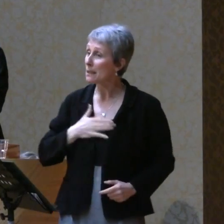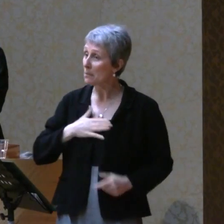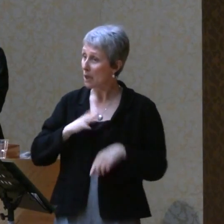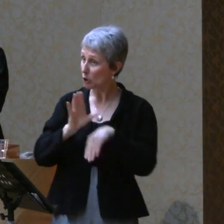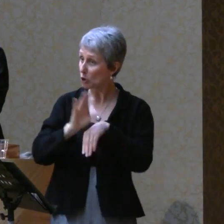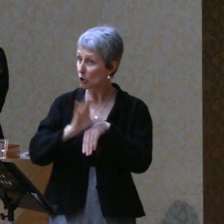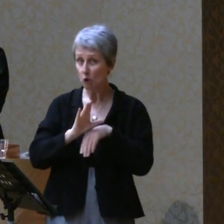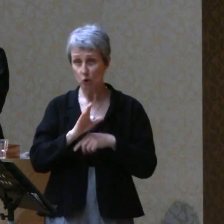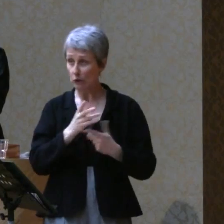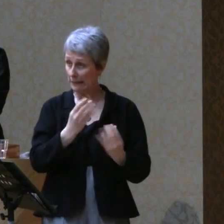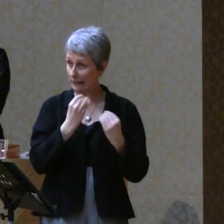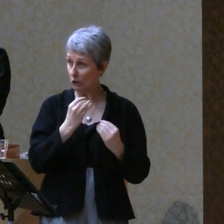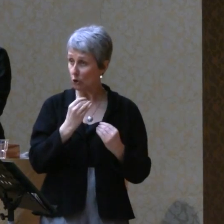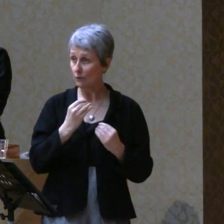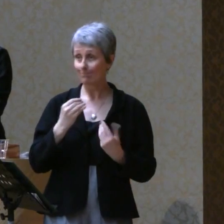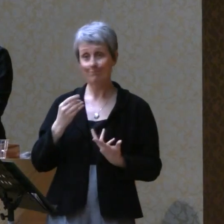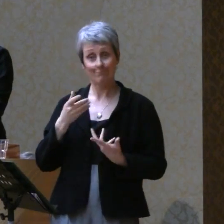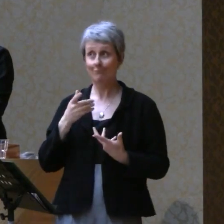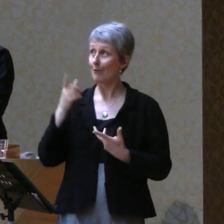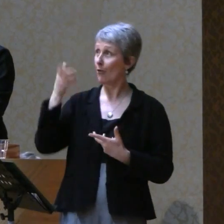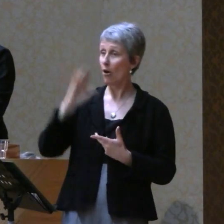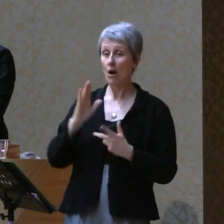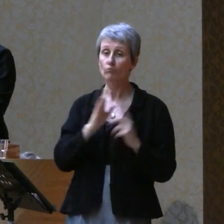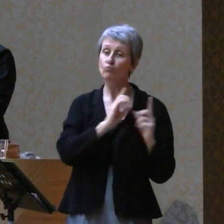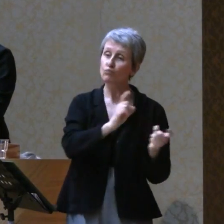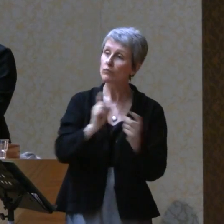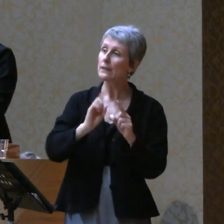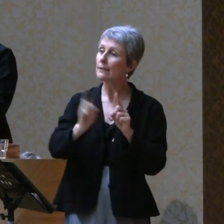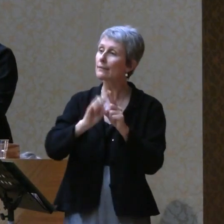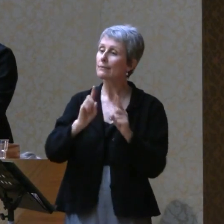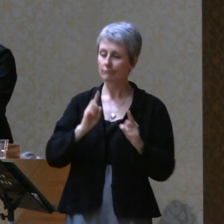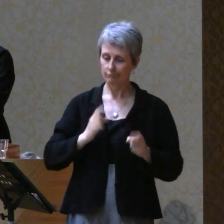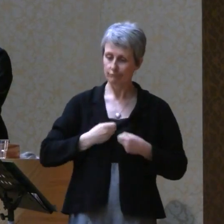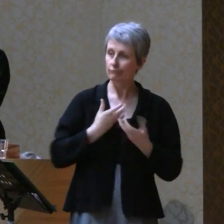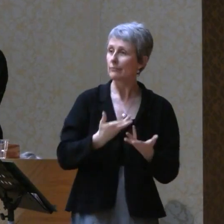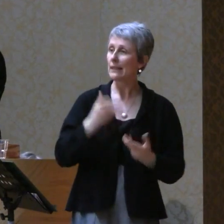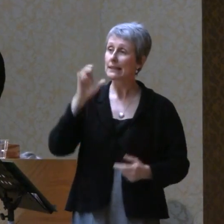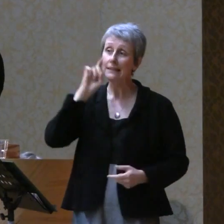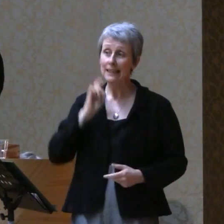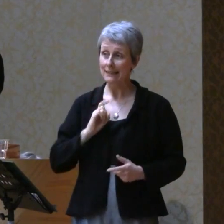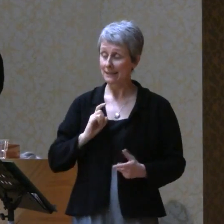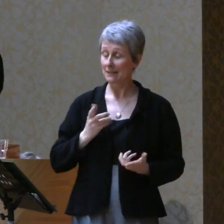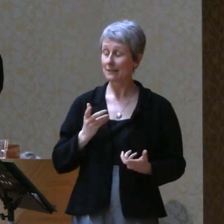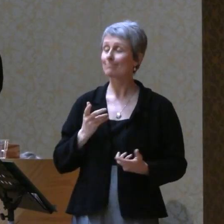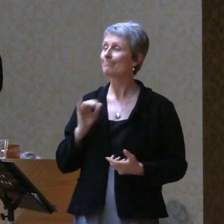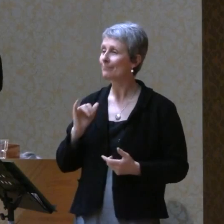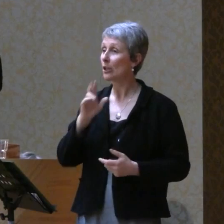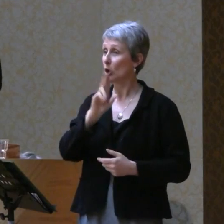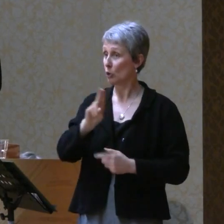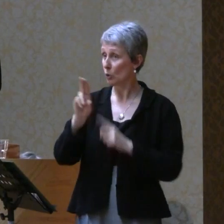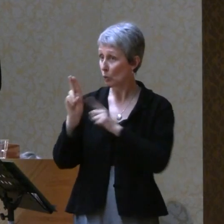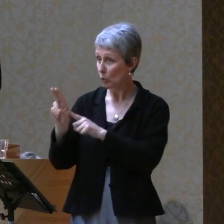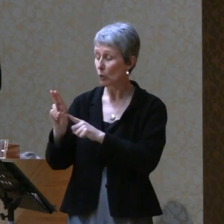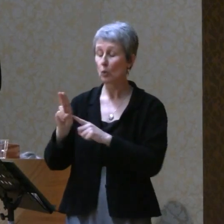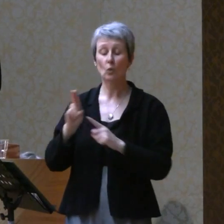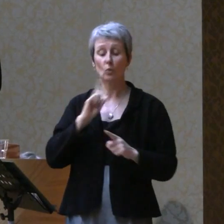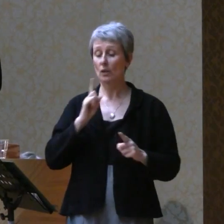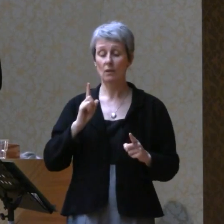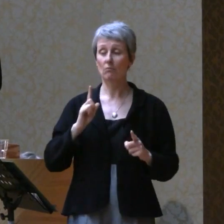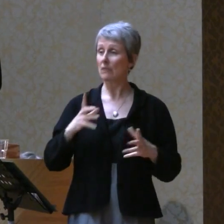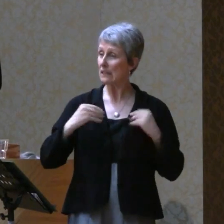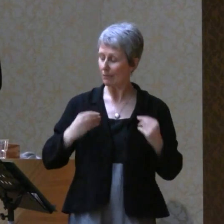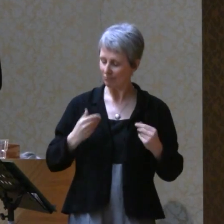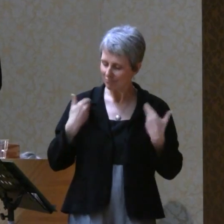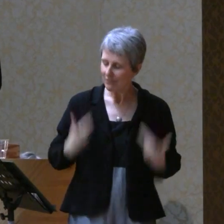of origin was teaching. Quite the opposite. And Unitarian Universalism took all of me.